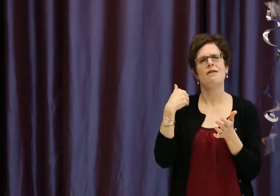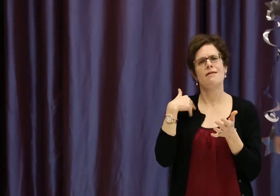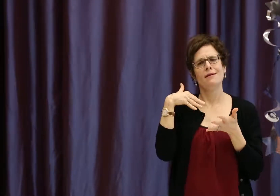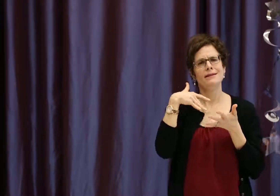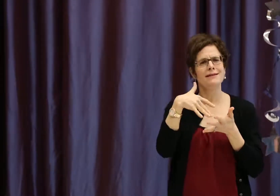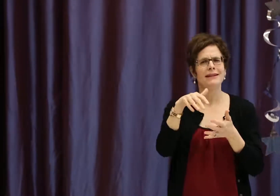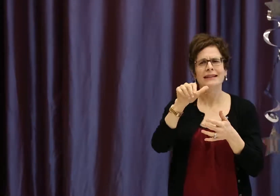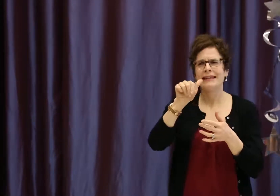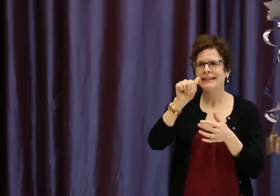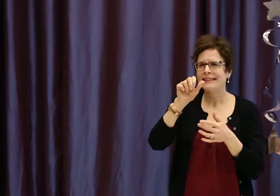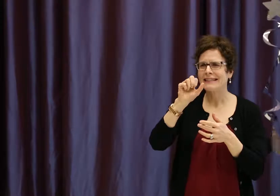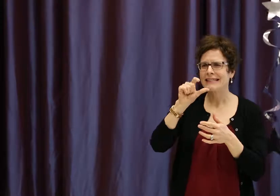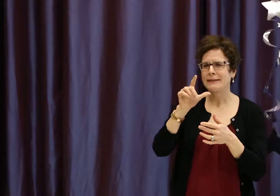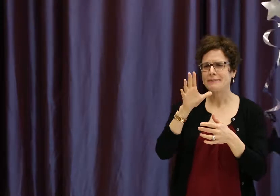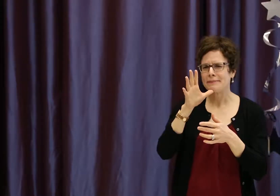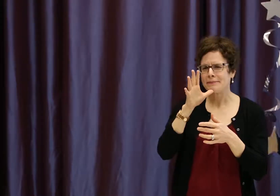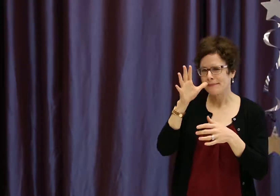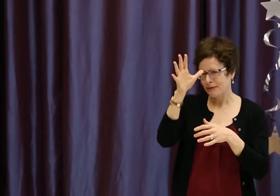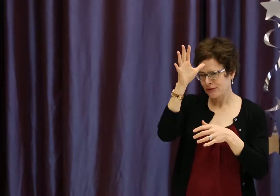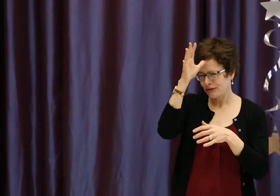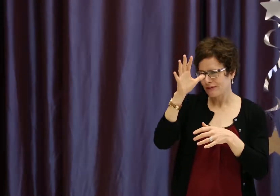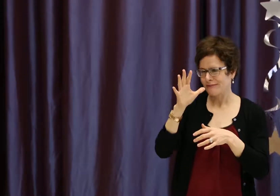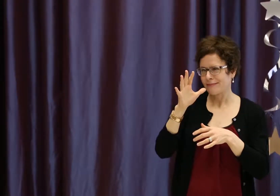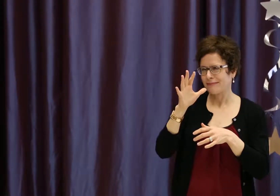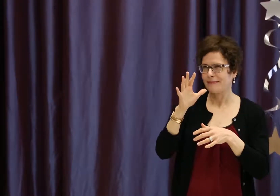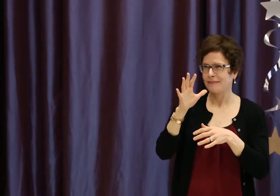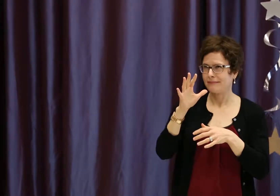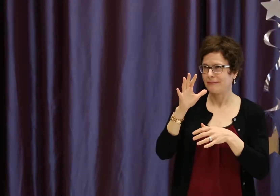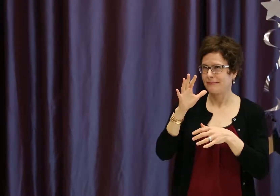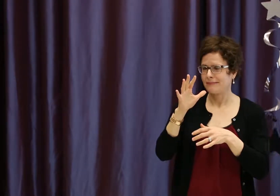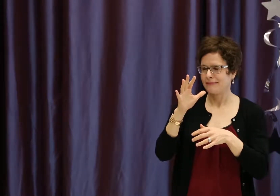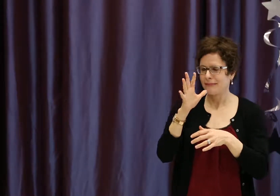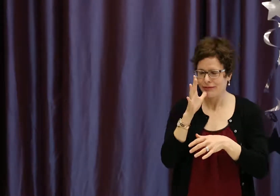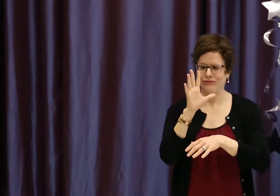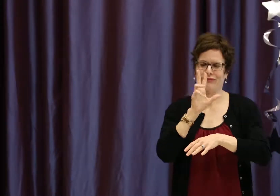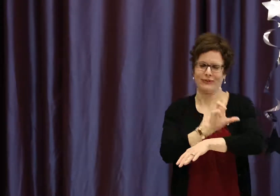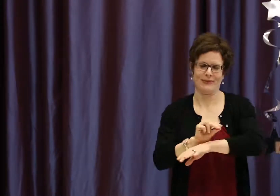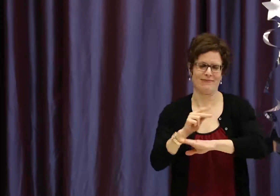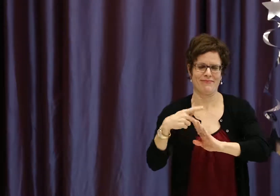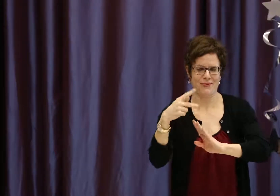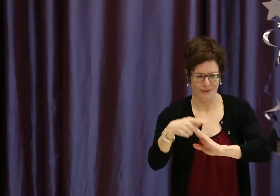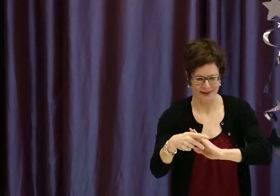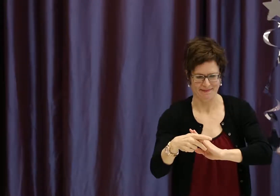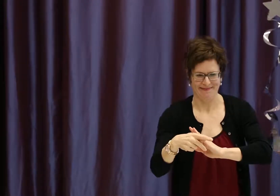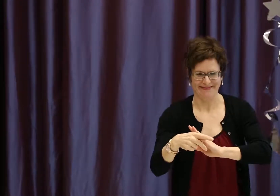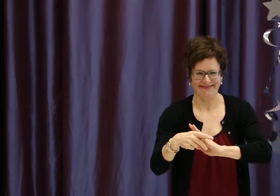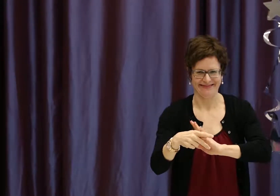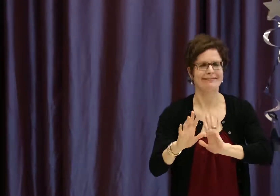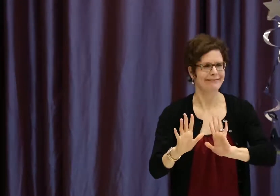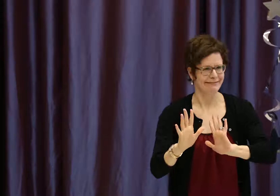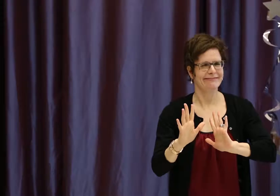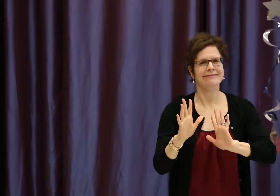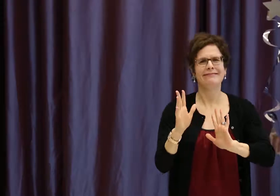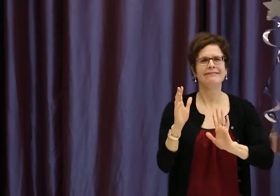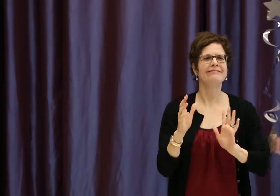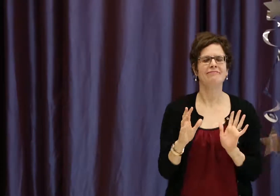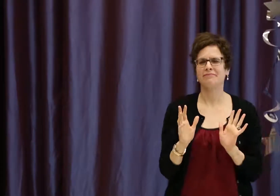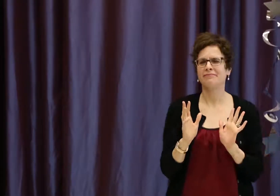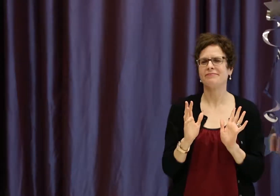My PhD research took place at the University of Toronto where I focused on the mother goose program, the ASL mother goose program